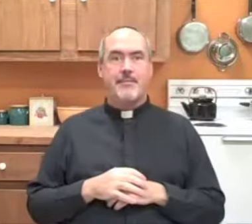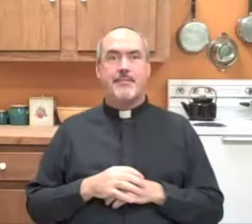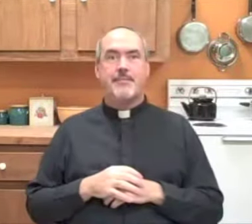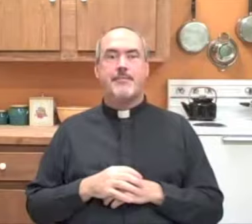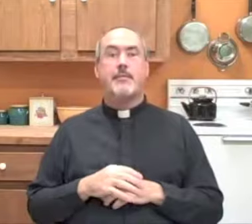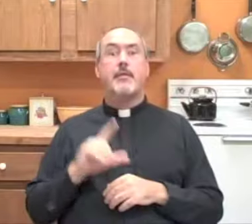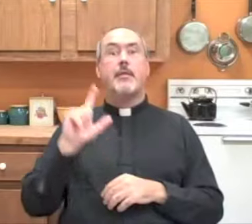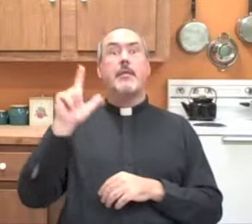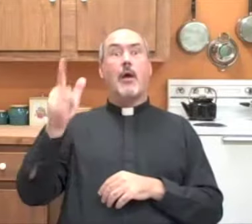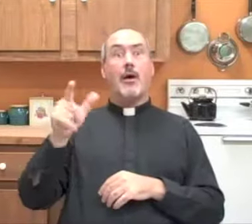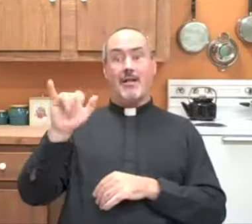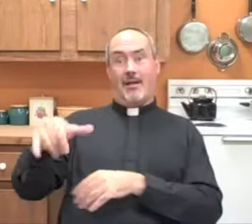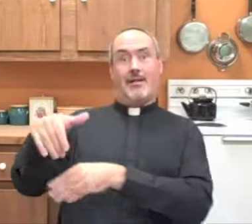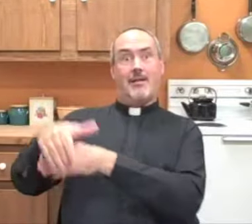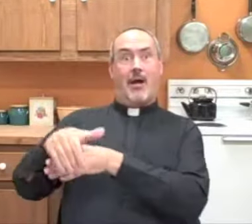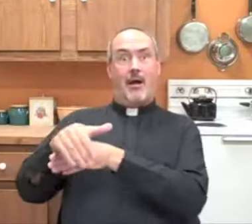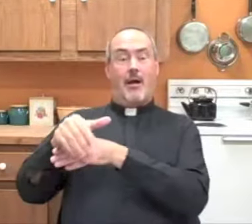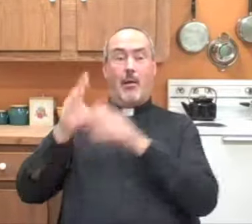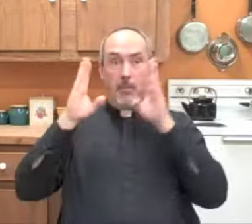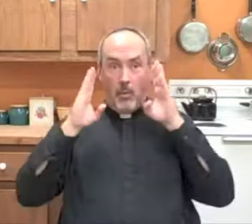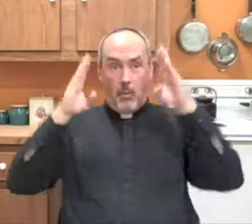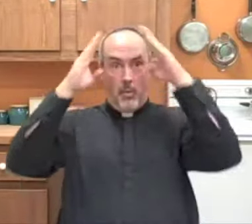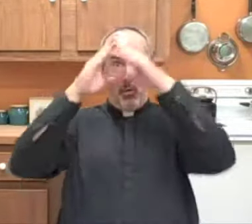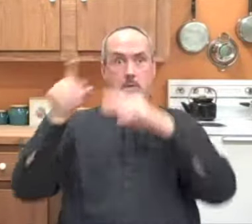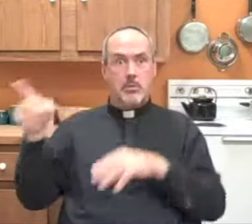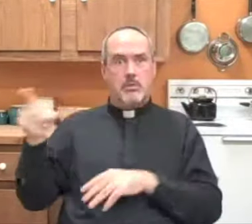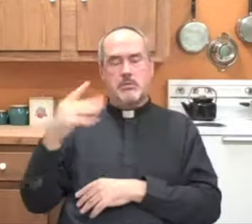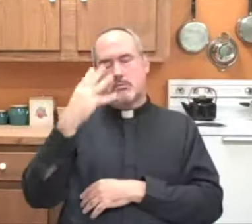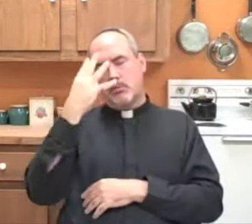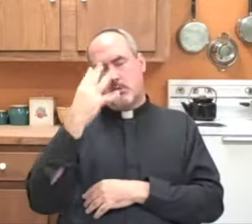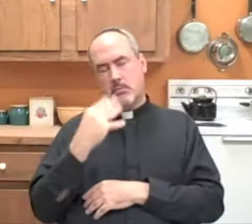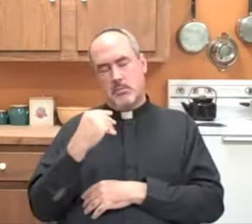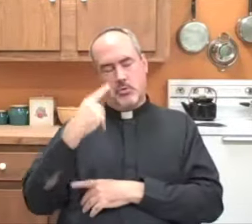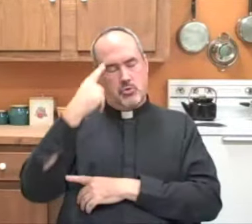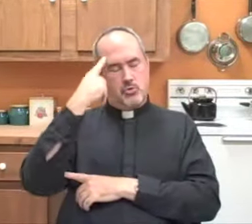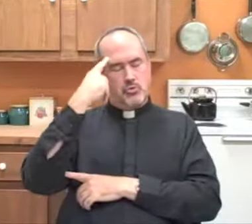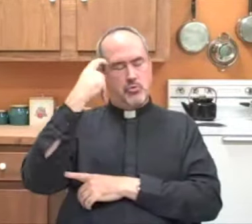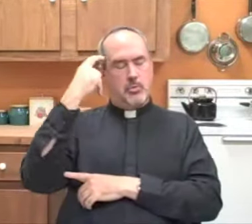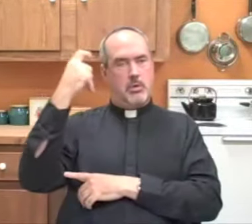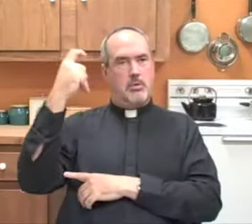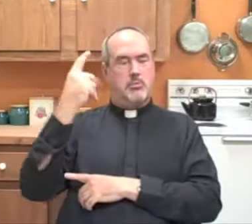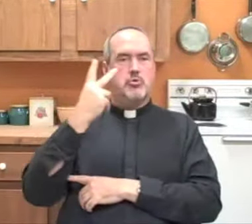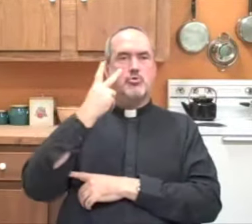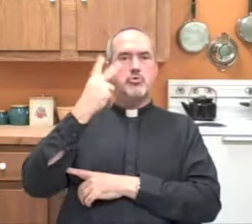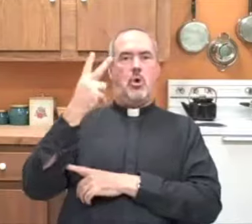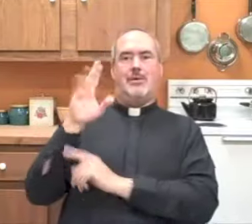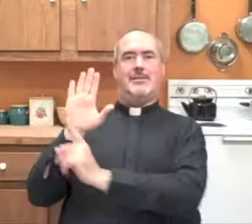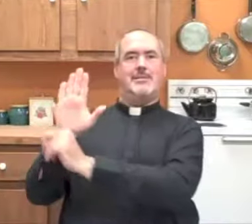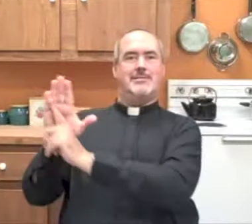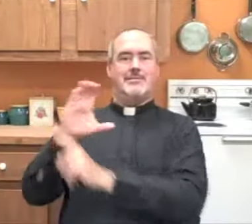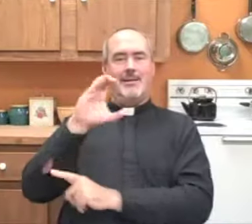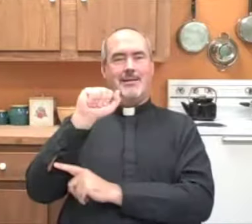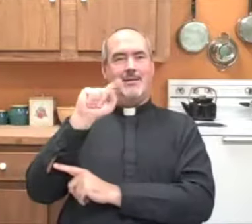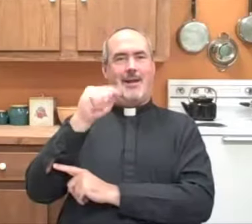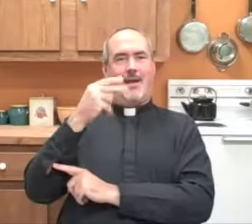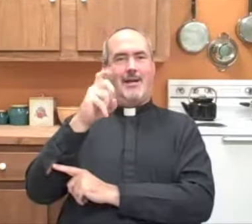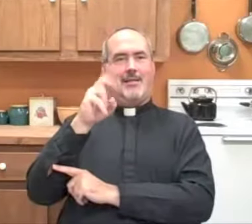away and simply dismissed them. Later that night, while the Pope slept, he had a dream. He saw his